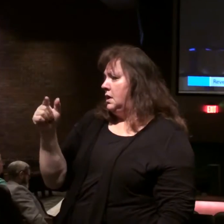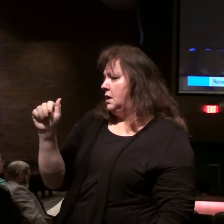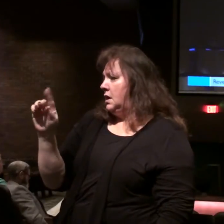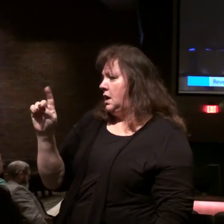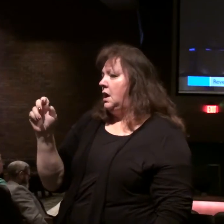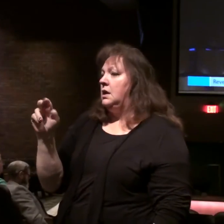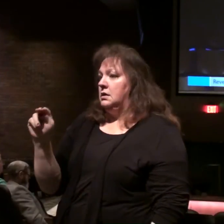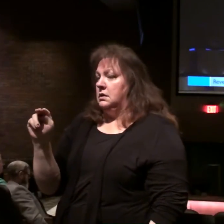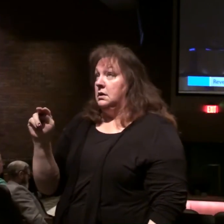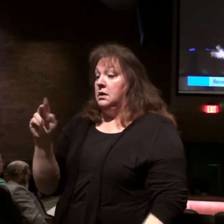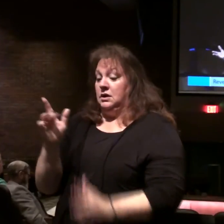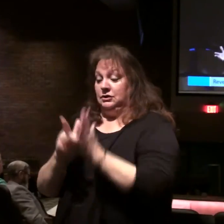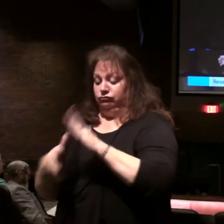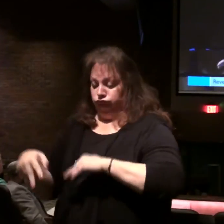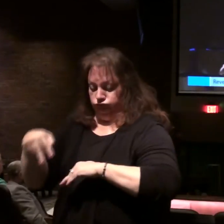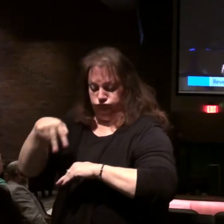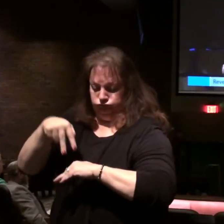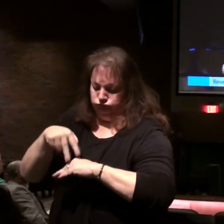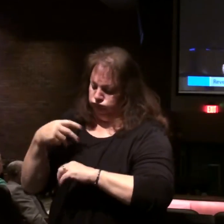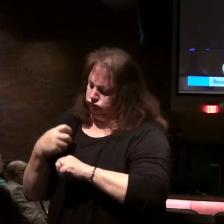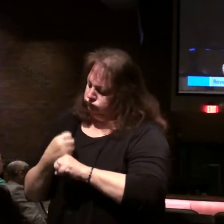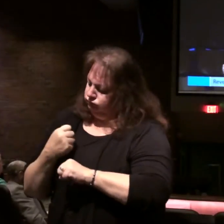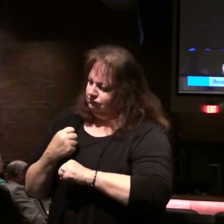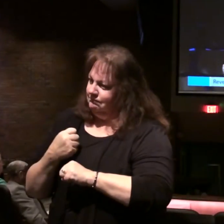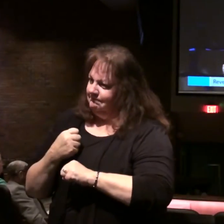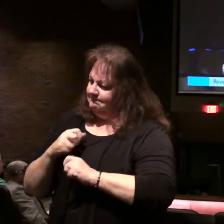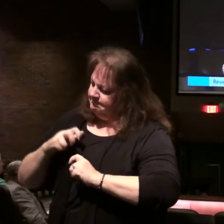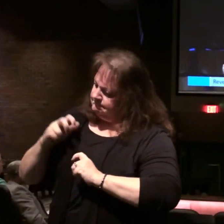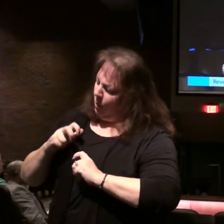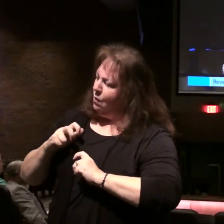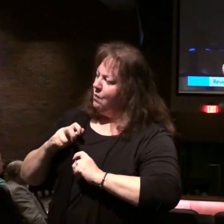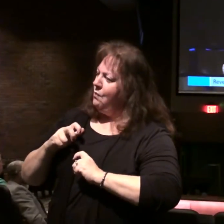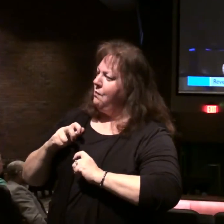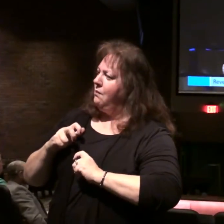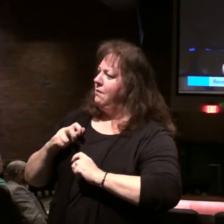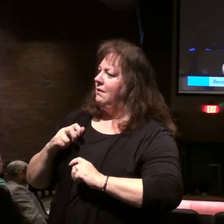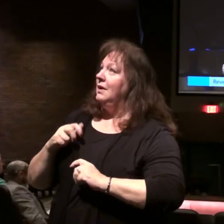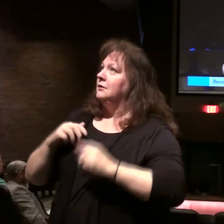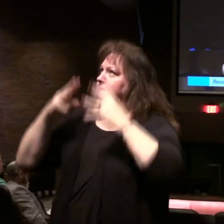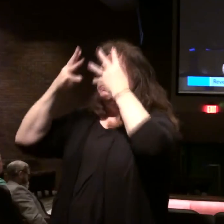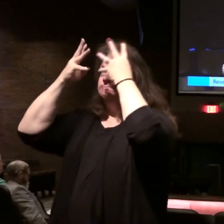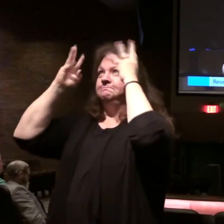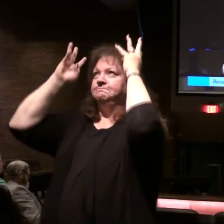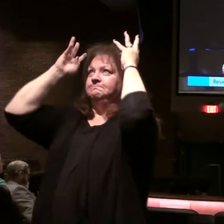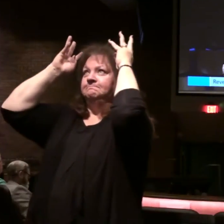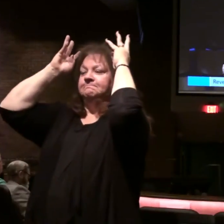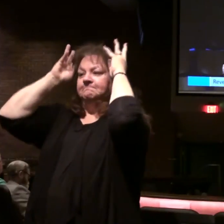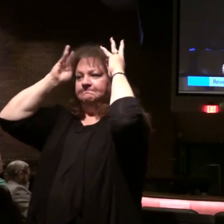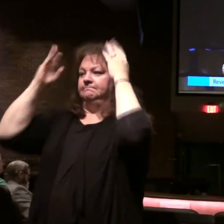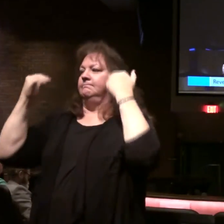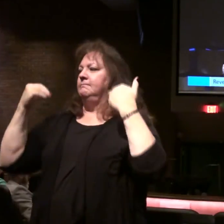He will stand victorious on Mount Zion. So he has the crown of the victor.